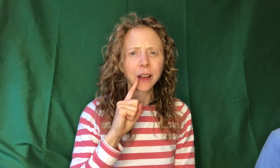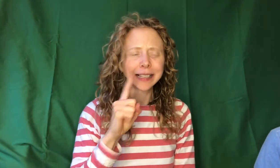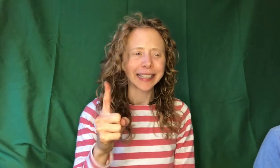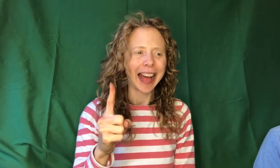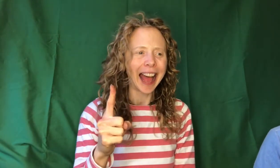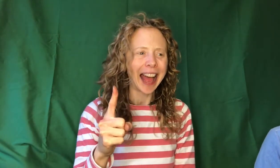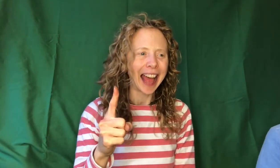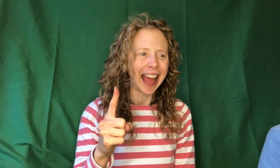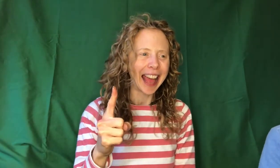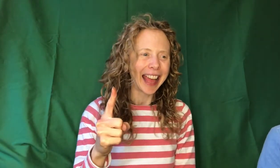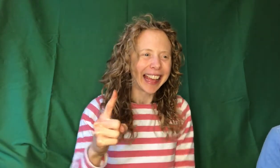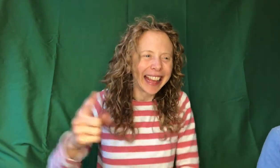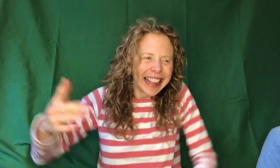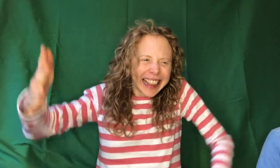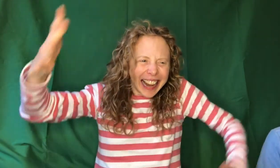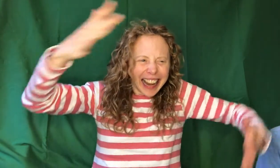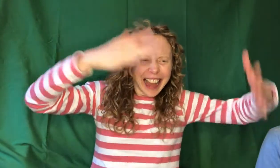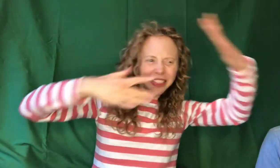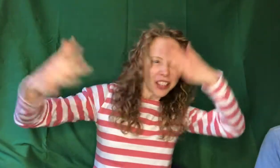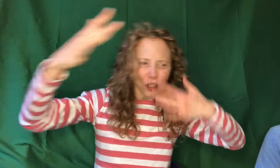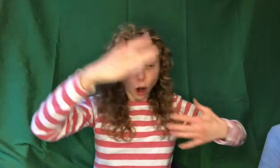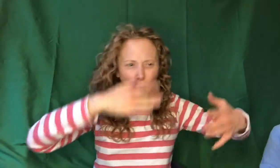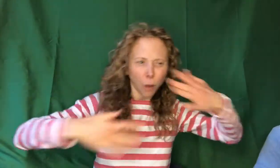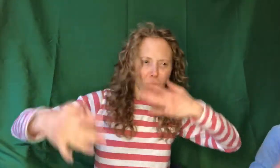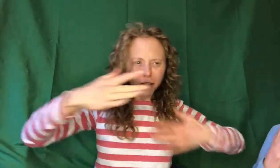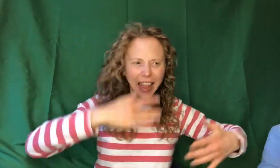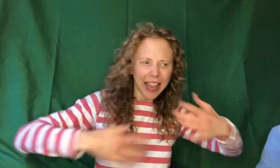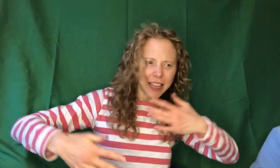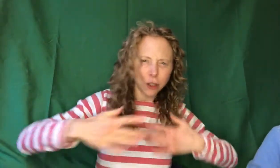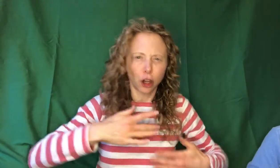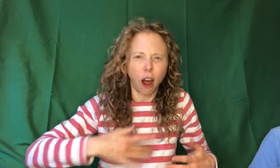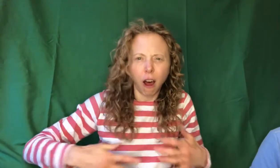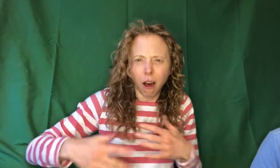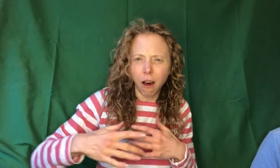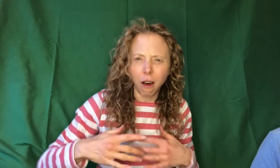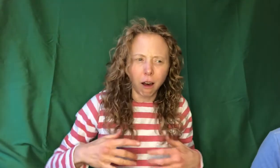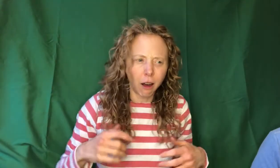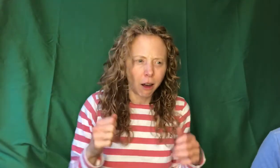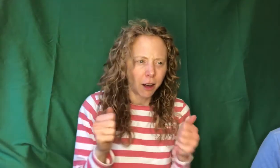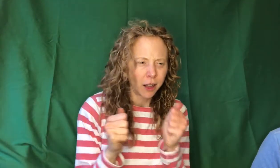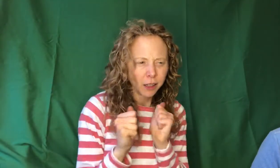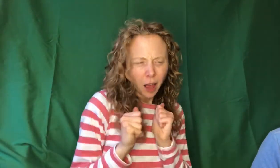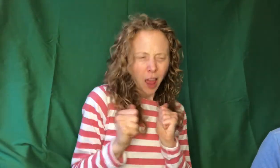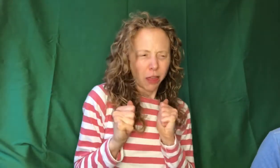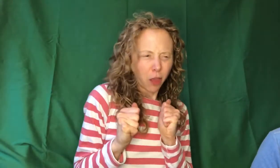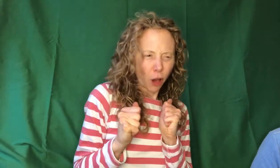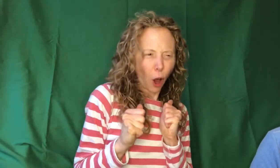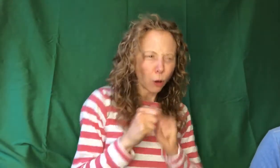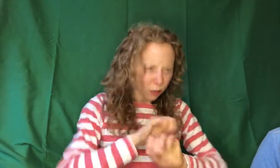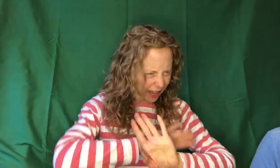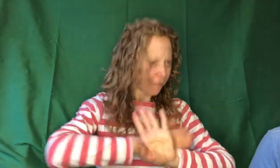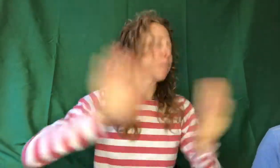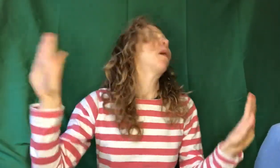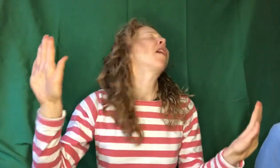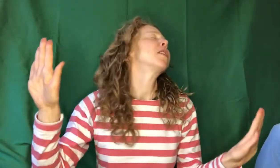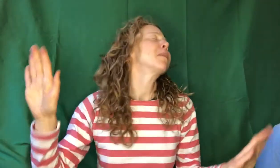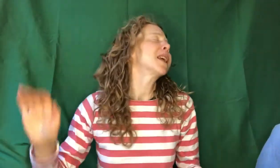say. Let the storm rage on. The cold never bothered me